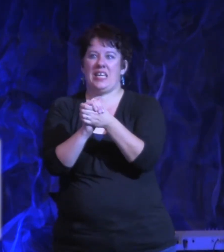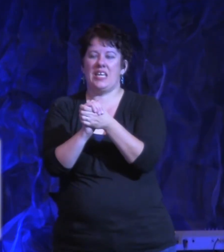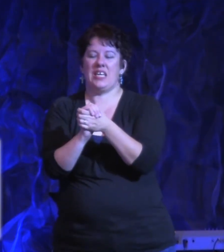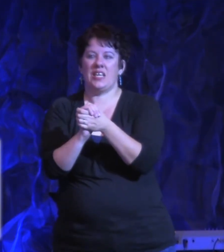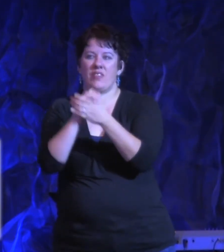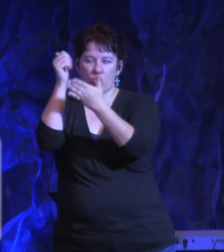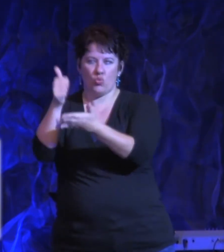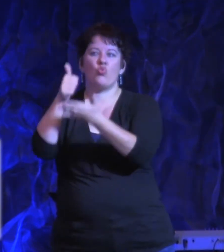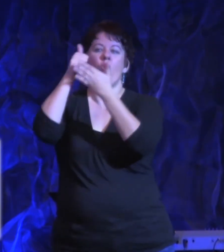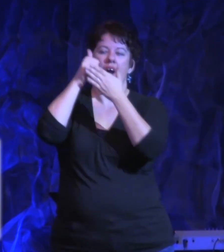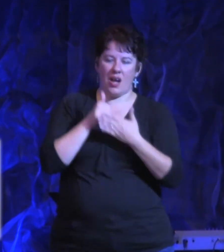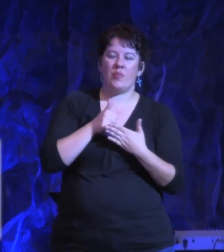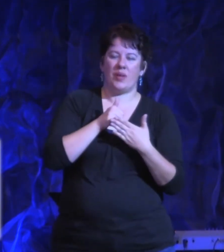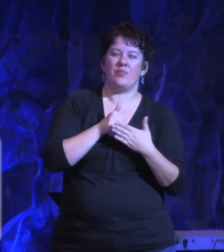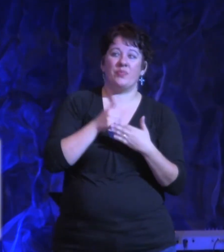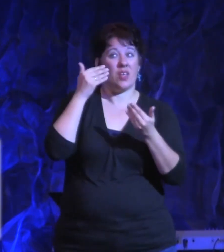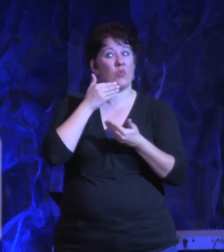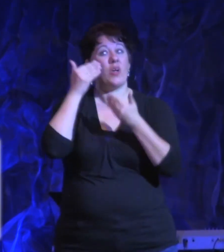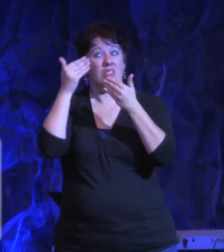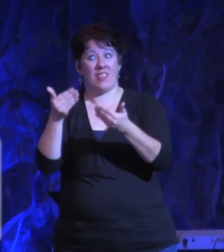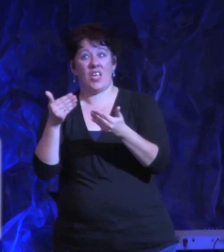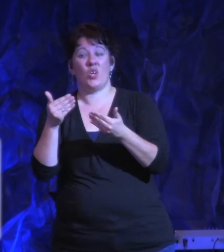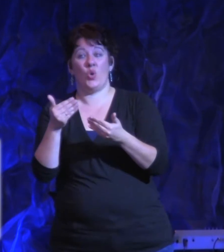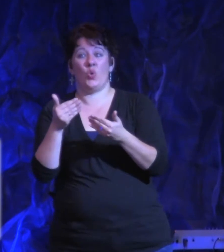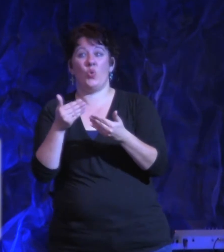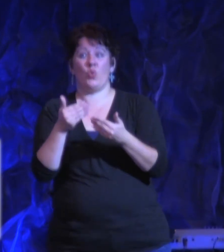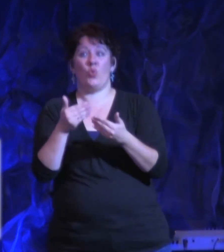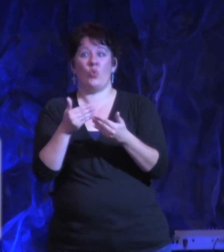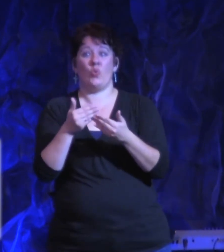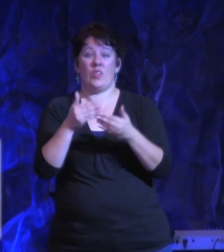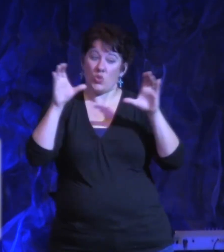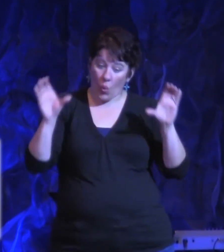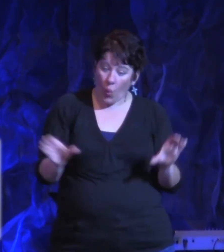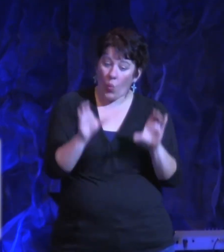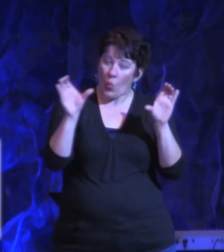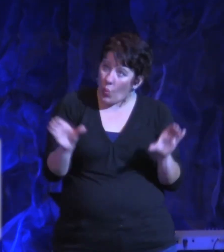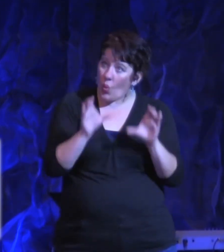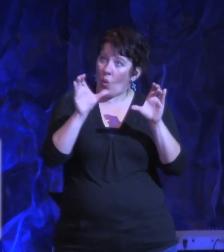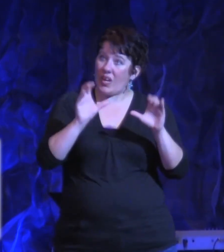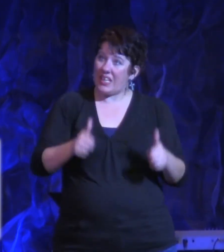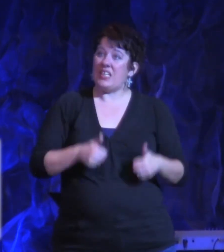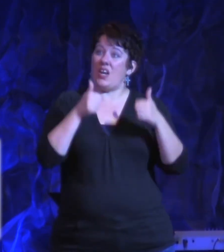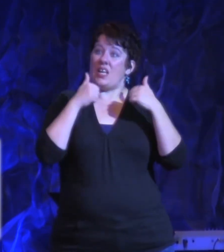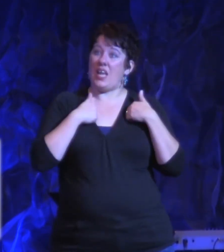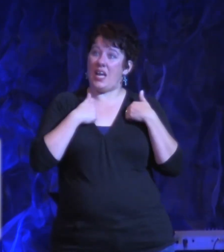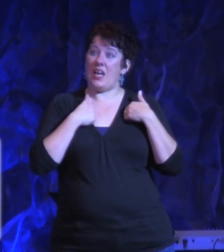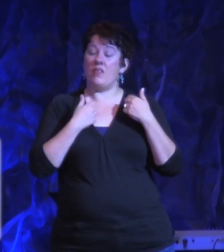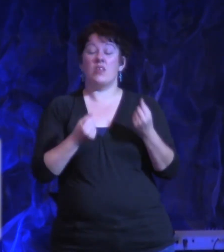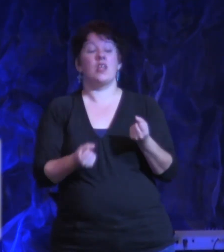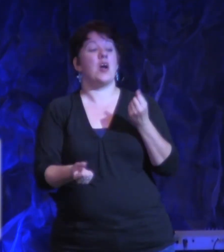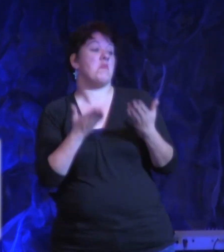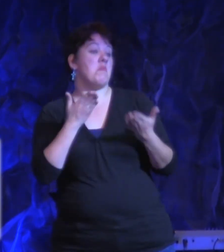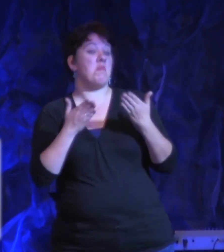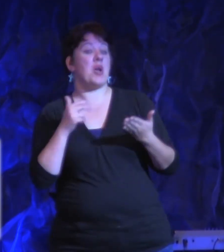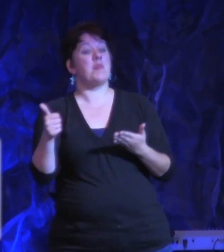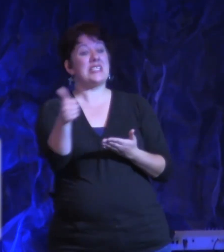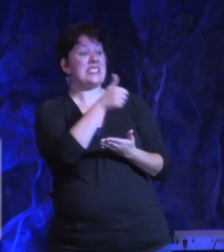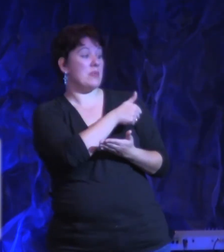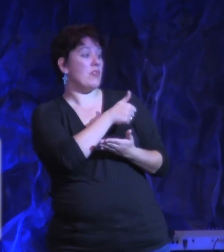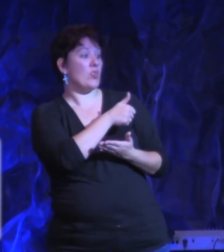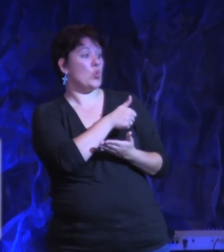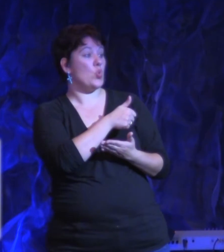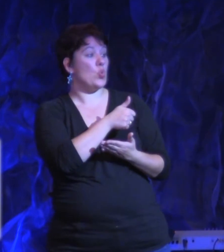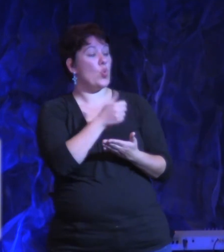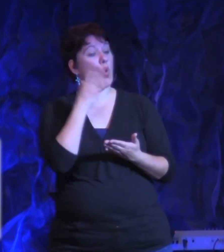thank You, we praise You that God, You're moving on our behalf. Now maybe some of you are experiencing spiritual opposition.